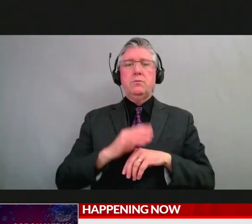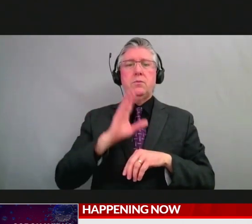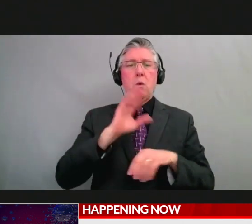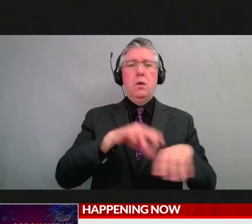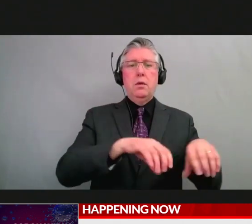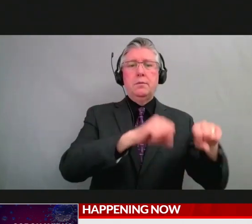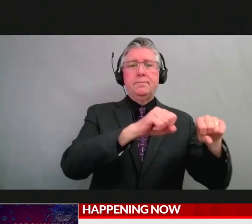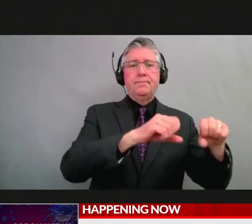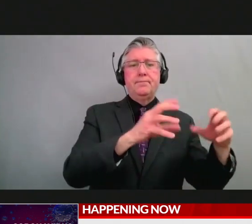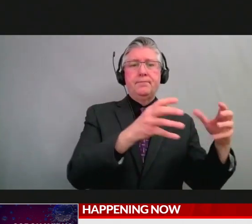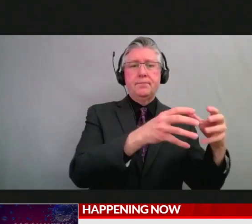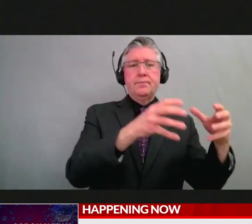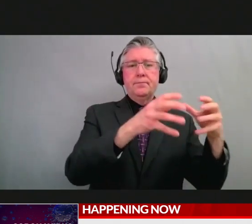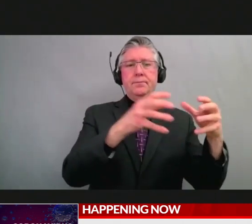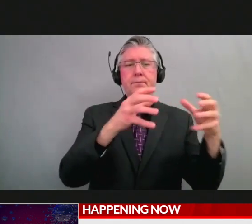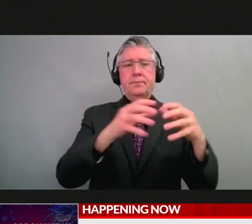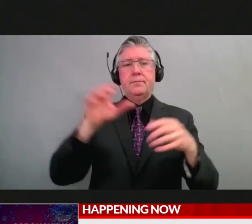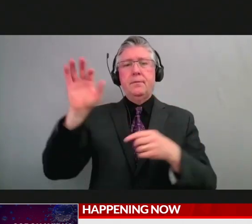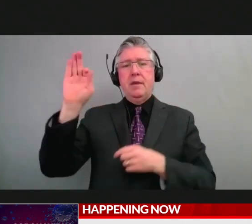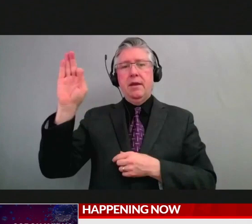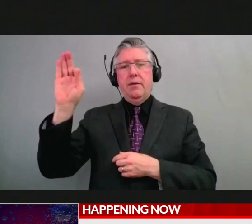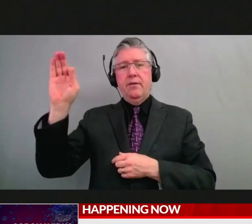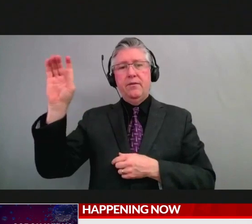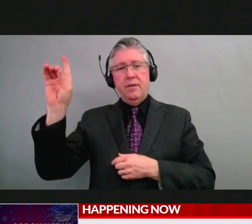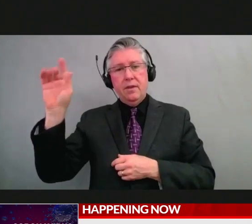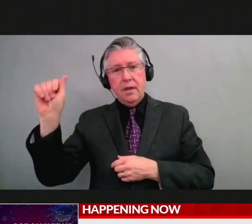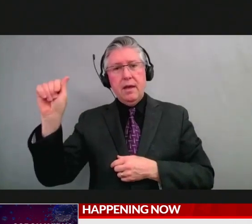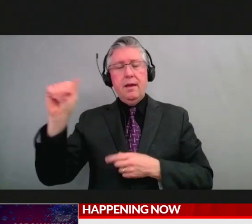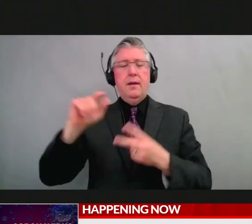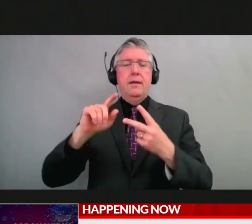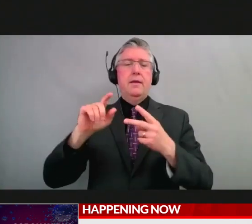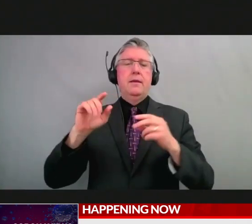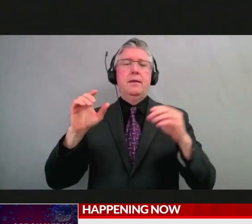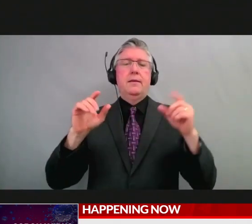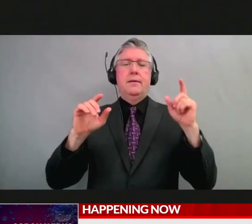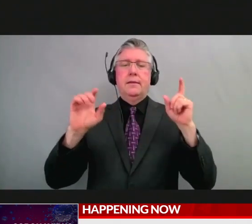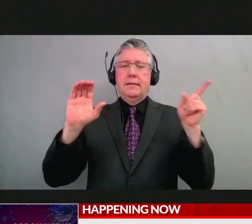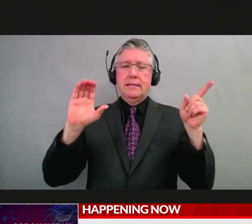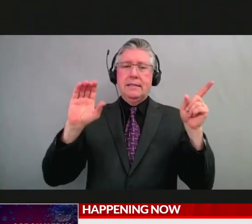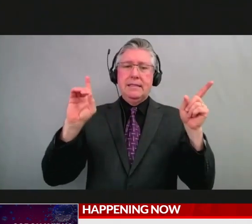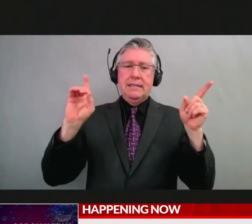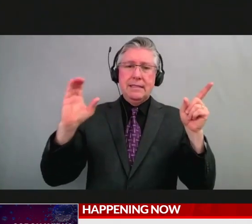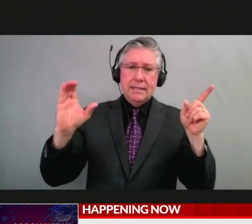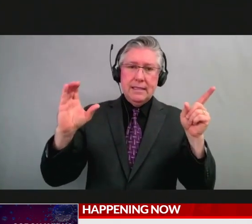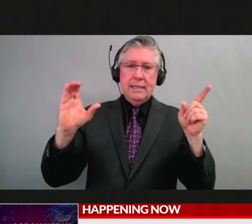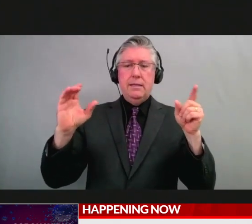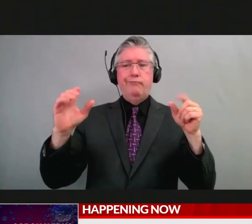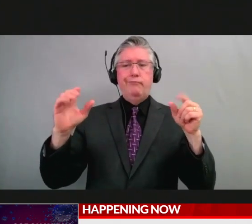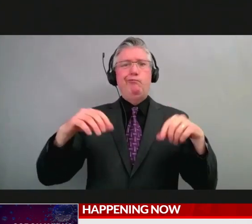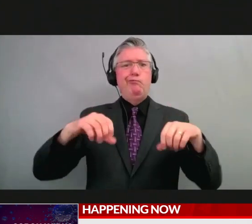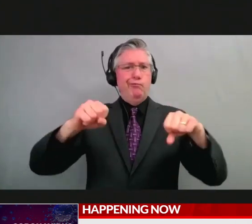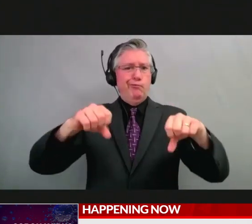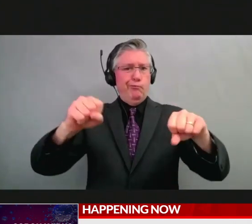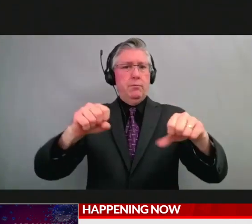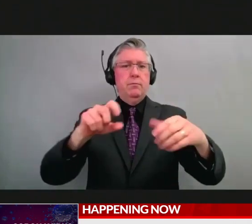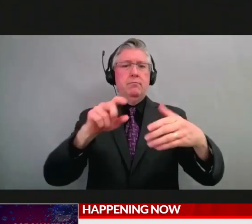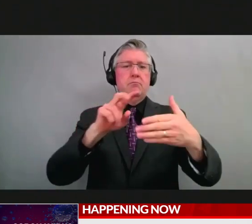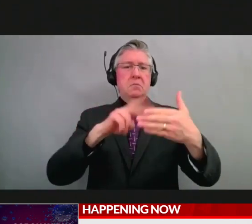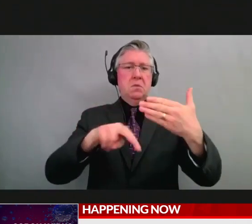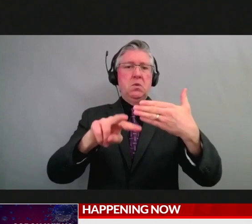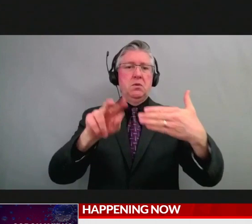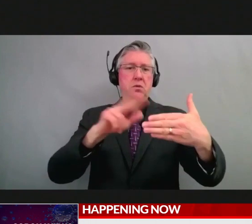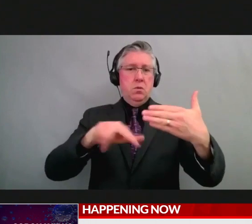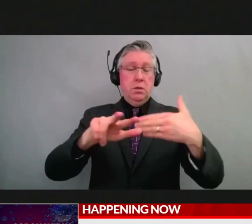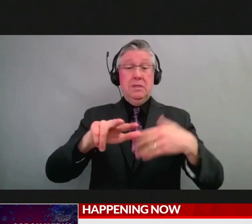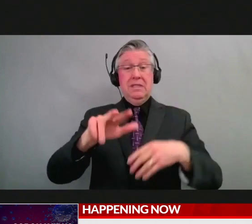happen FDA and CDC over the coming weeks. We are preparing for vaccination of